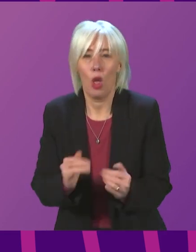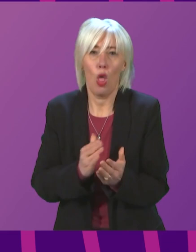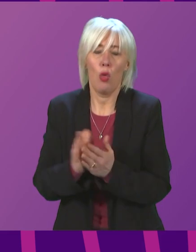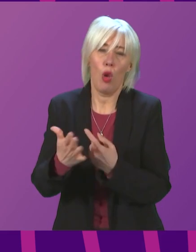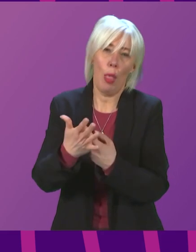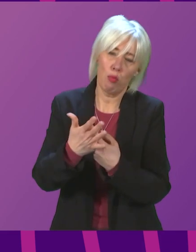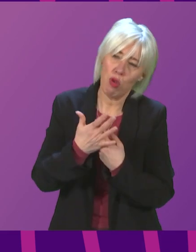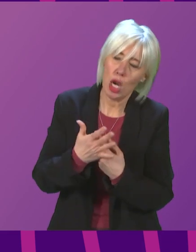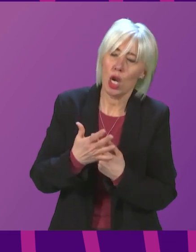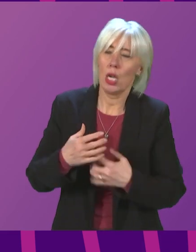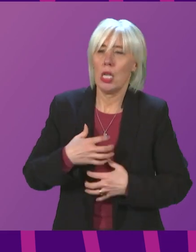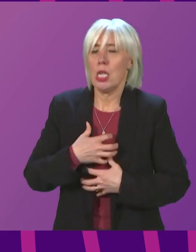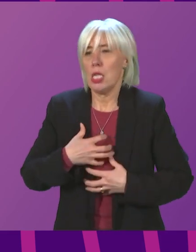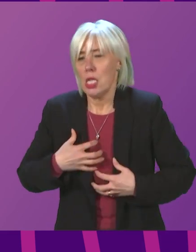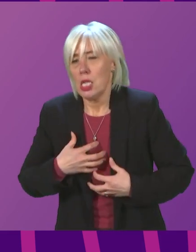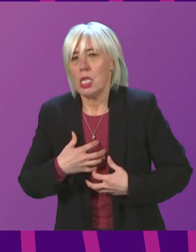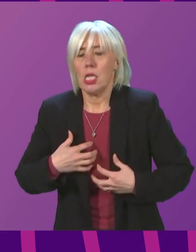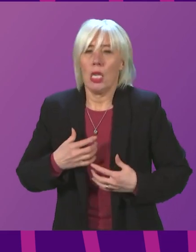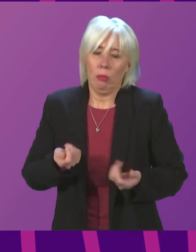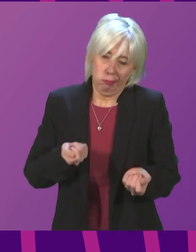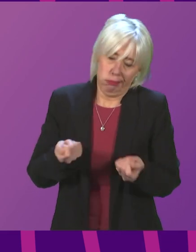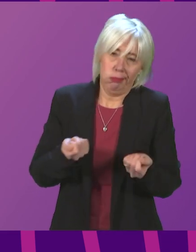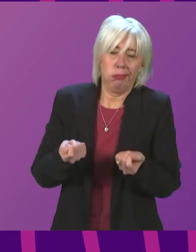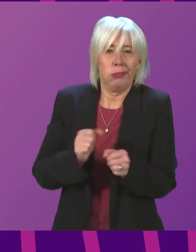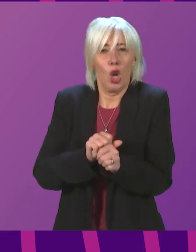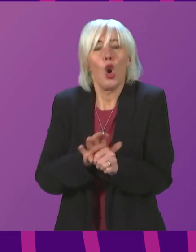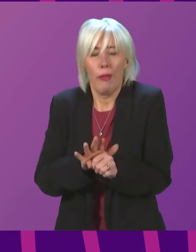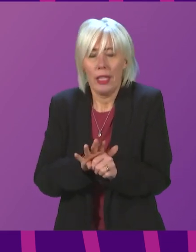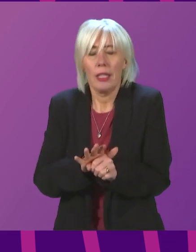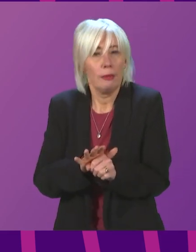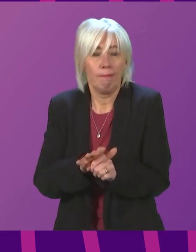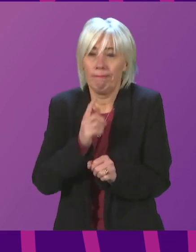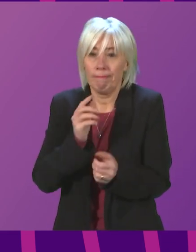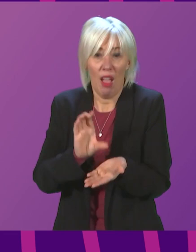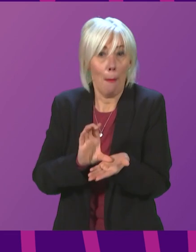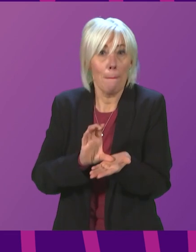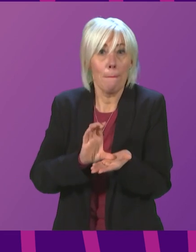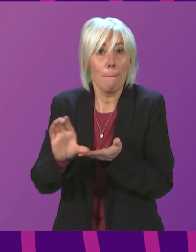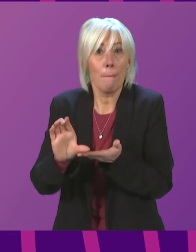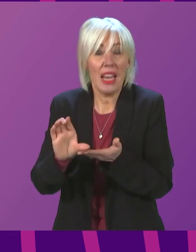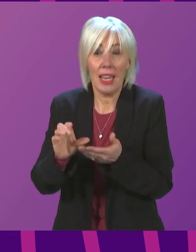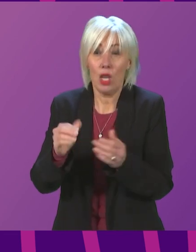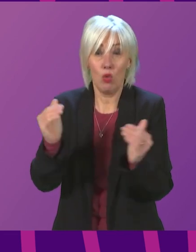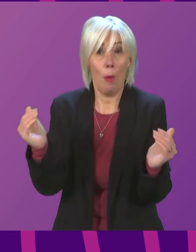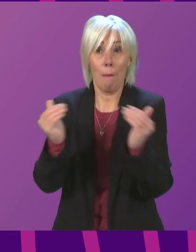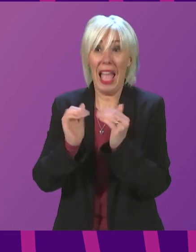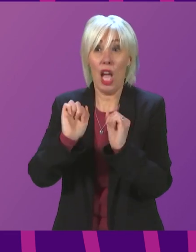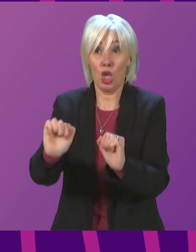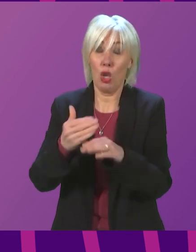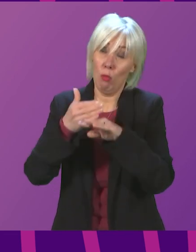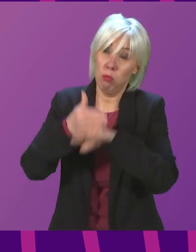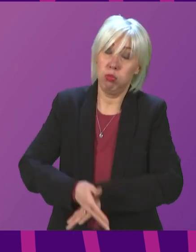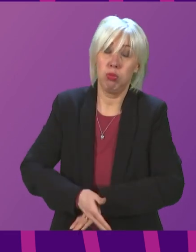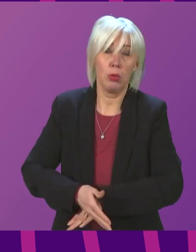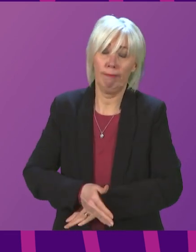pressures and the strains of dealing with COVID. There is no amount of money that will ever repay unpaid carers for the debt